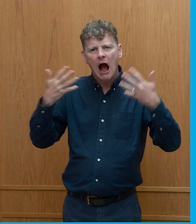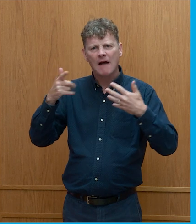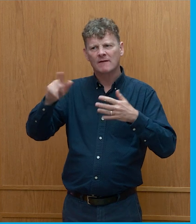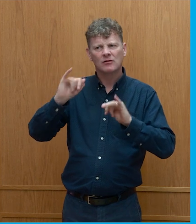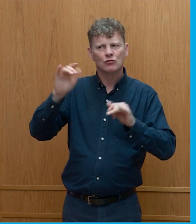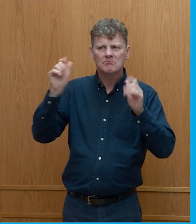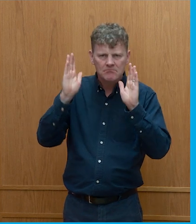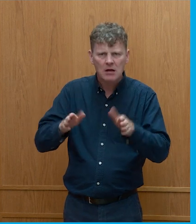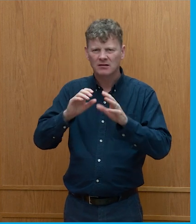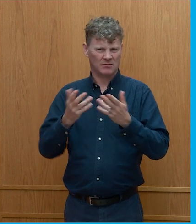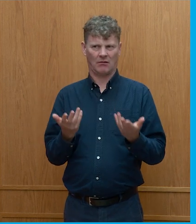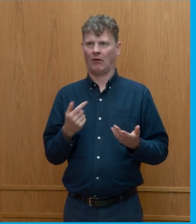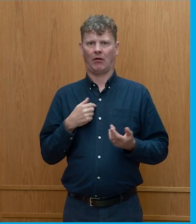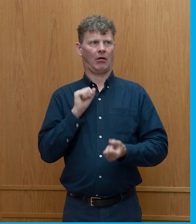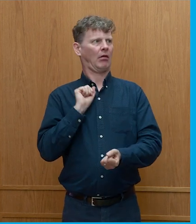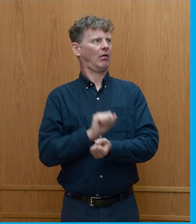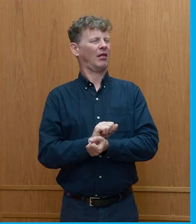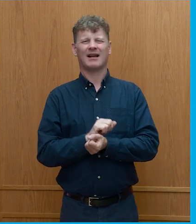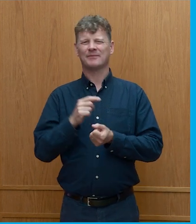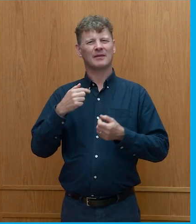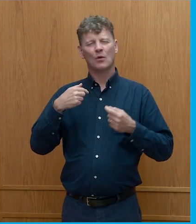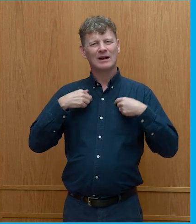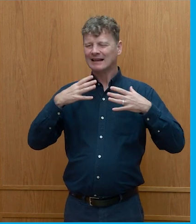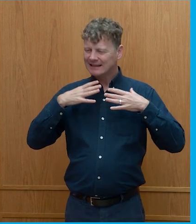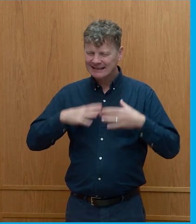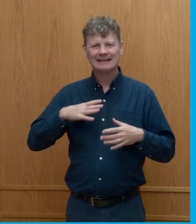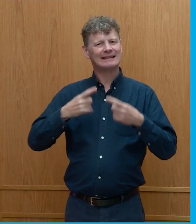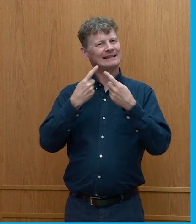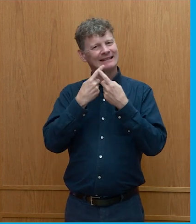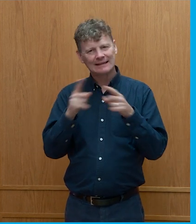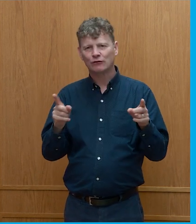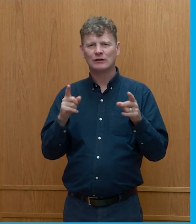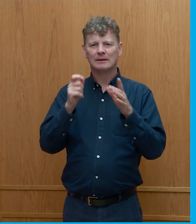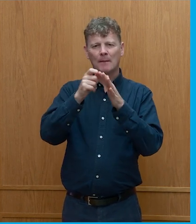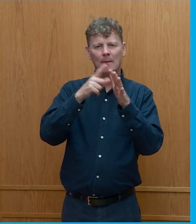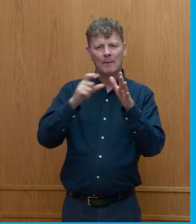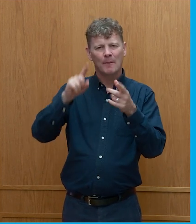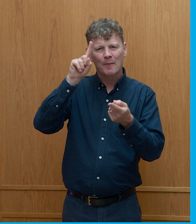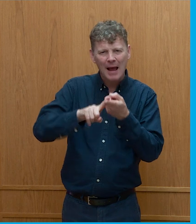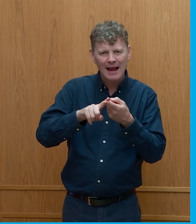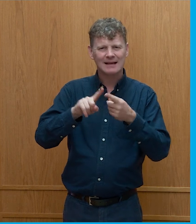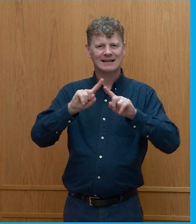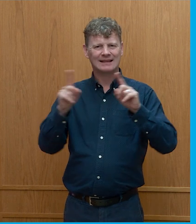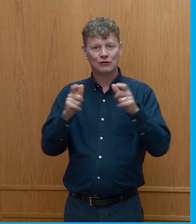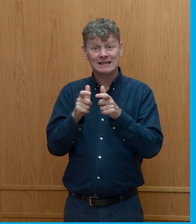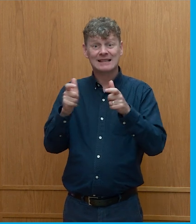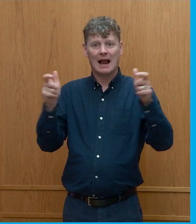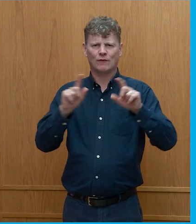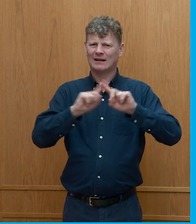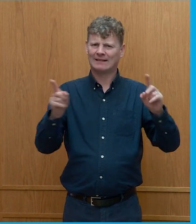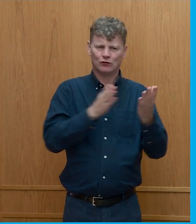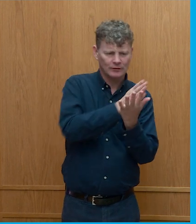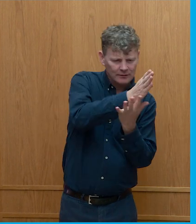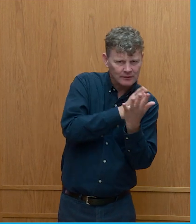we have to have a completely different pace and scale in terms of the interventions I would I would argue